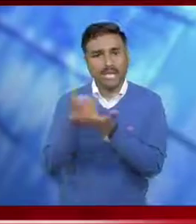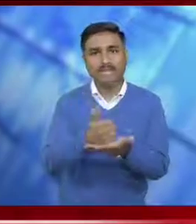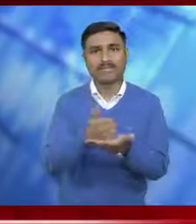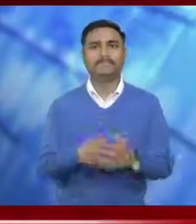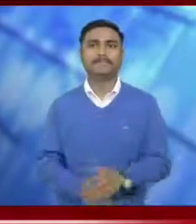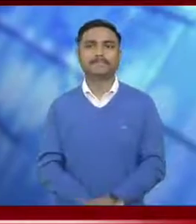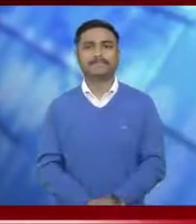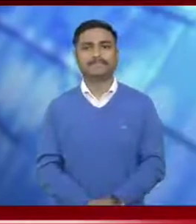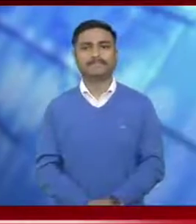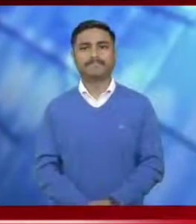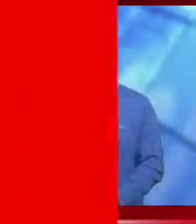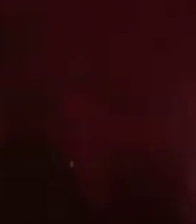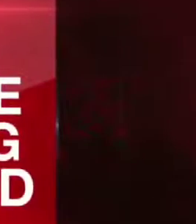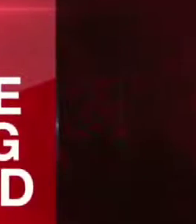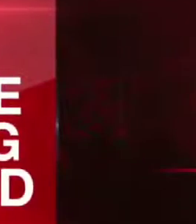76793-83991